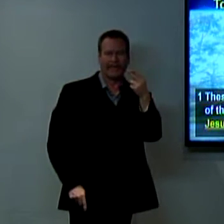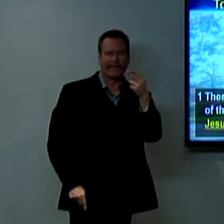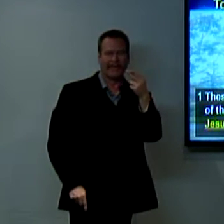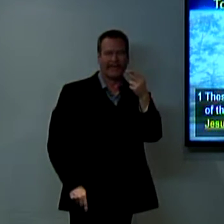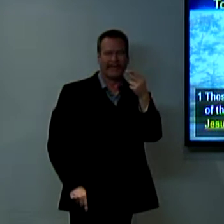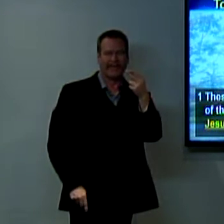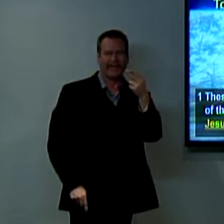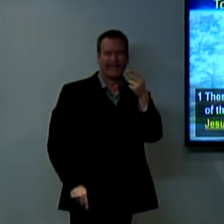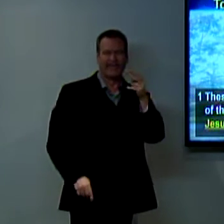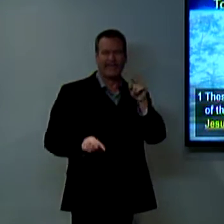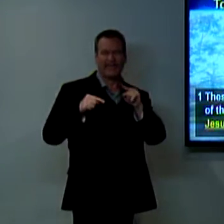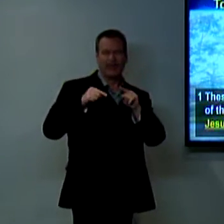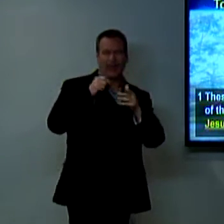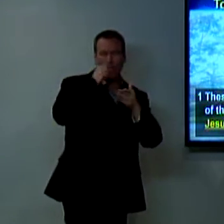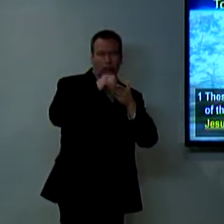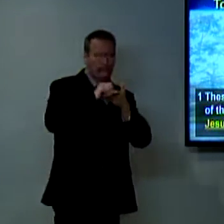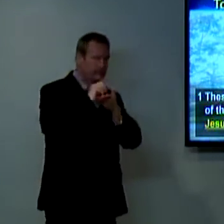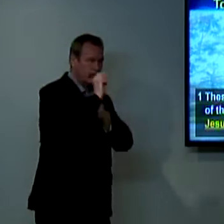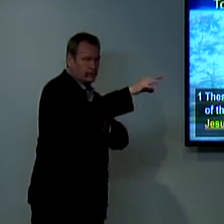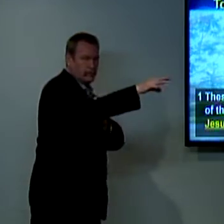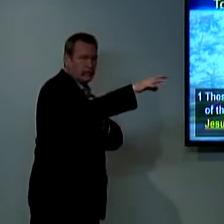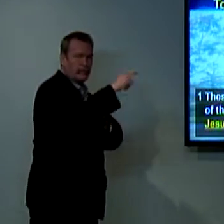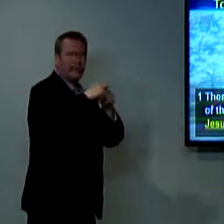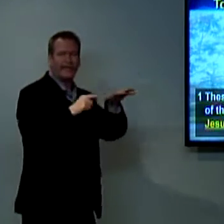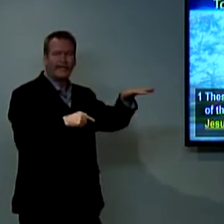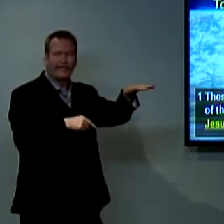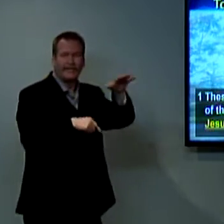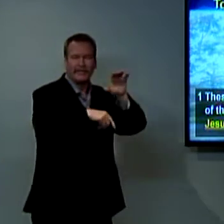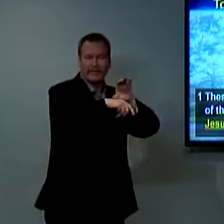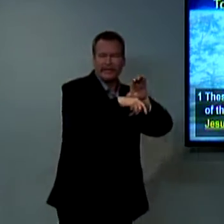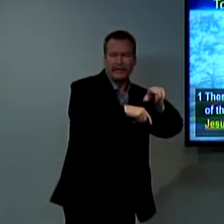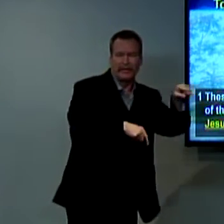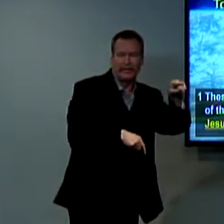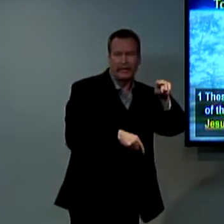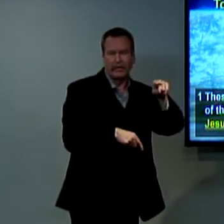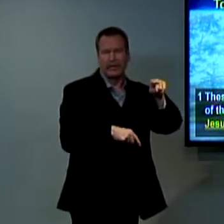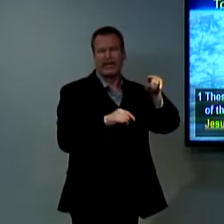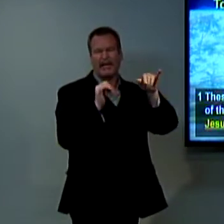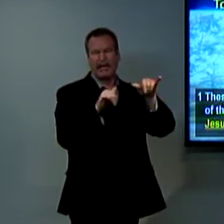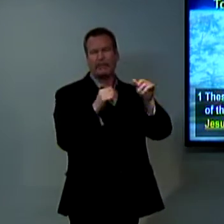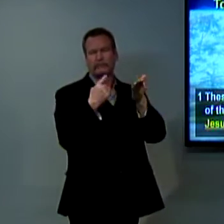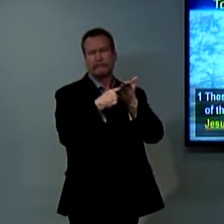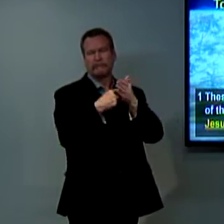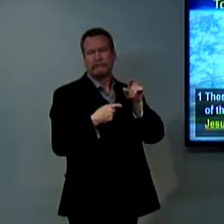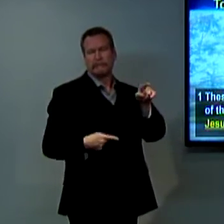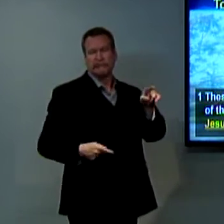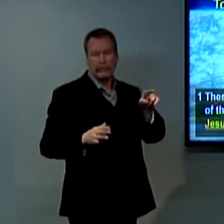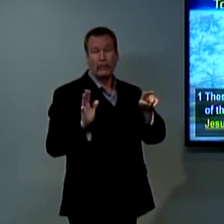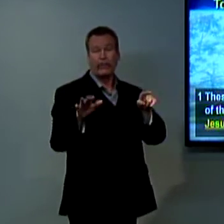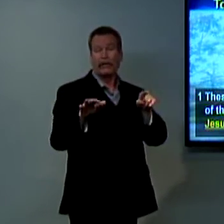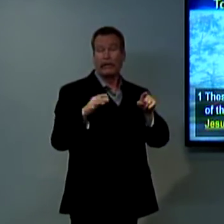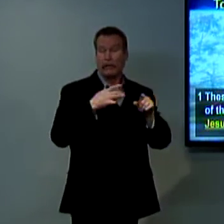we believe that it was written from Corinth and sent to the church in Thessalonica.